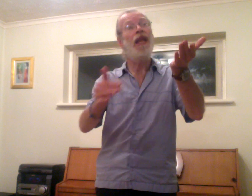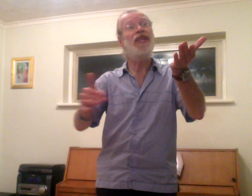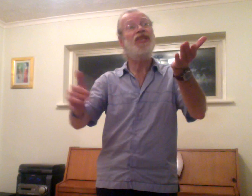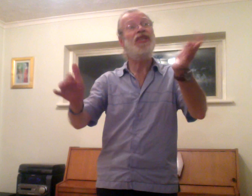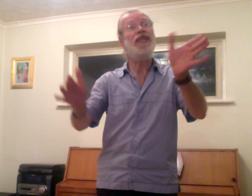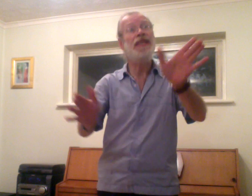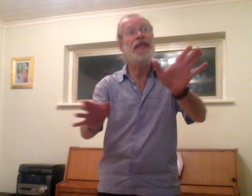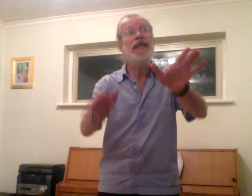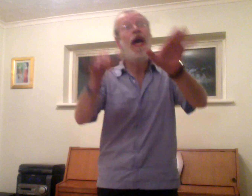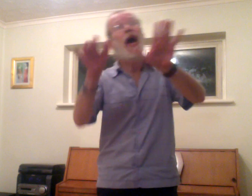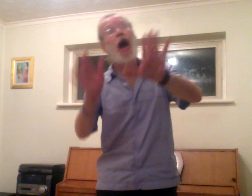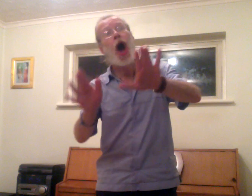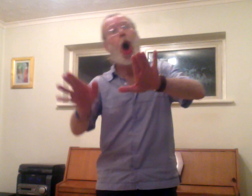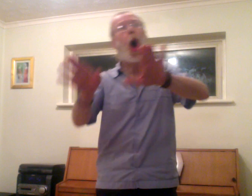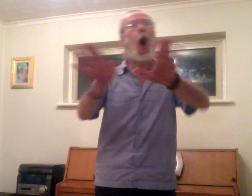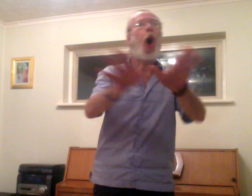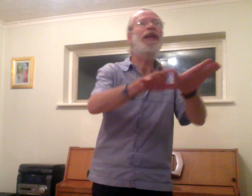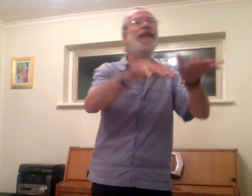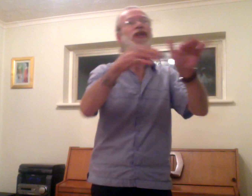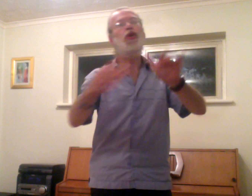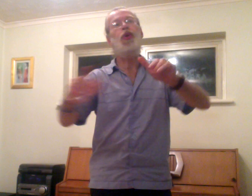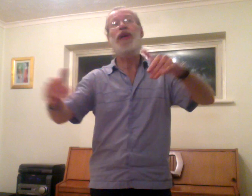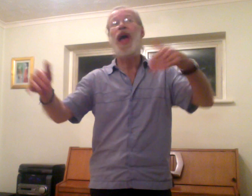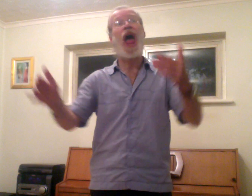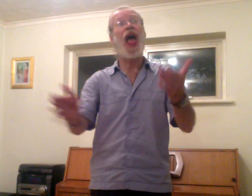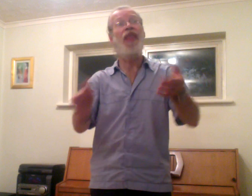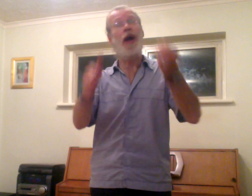Only together